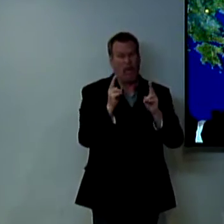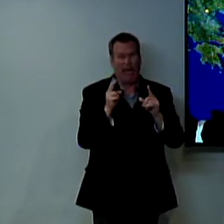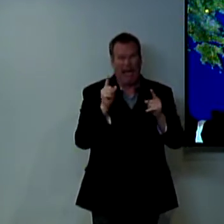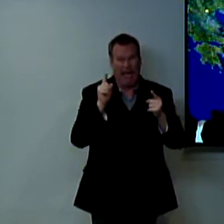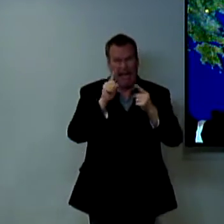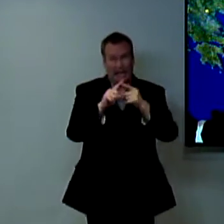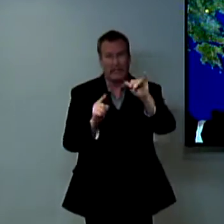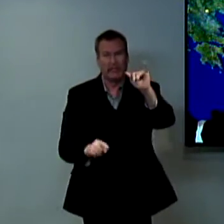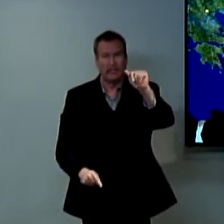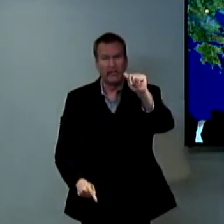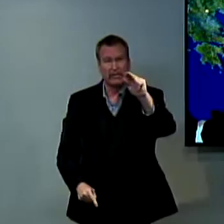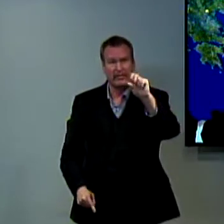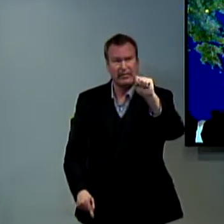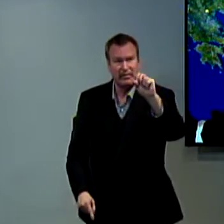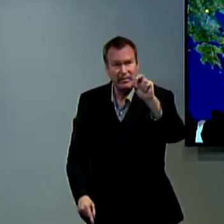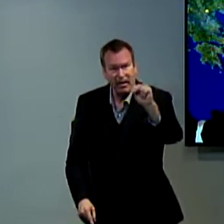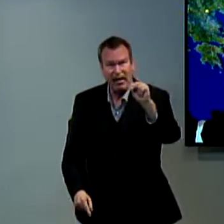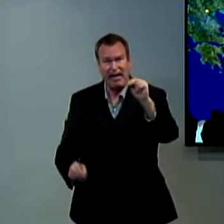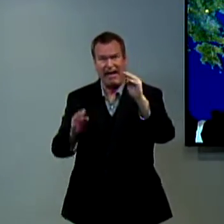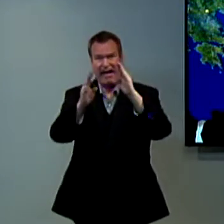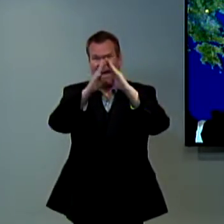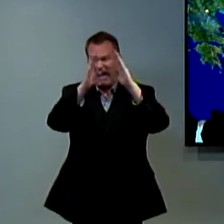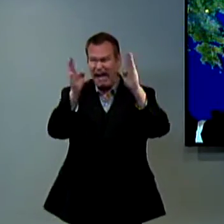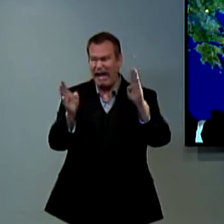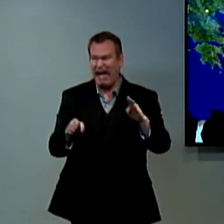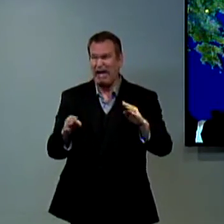so it says that they rushed to Jason's house